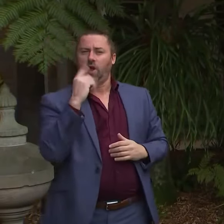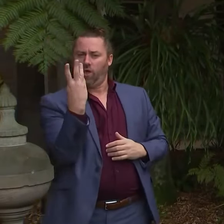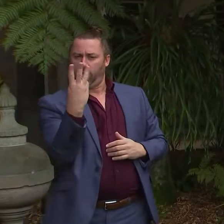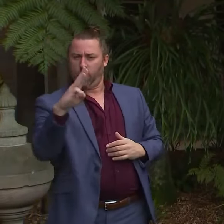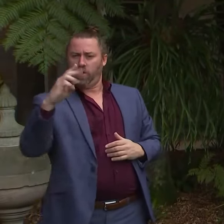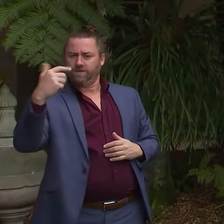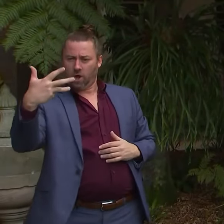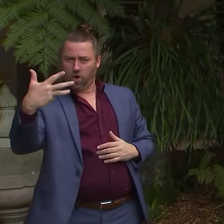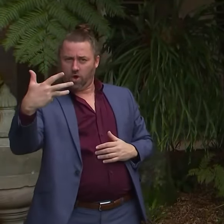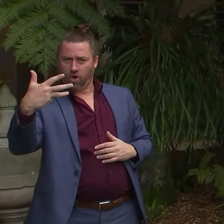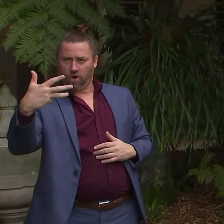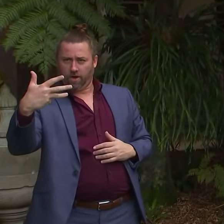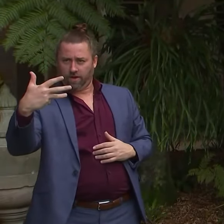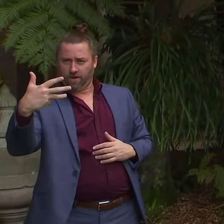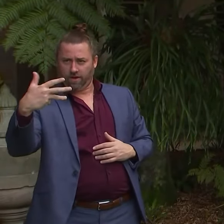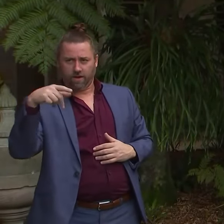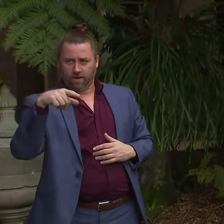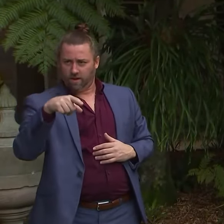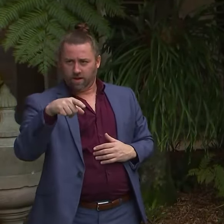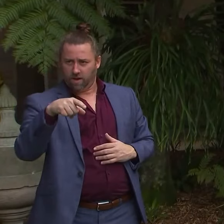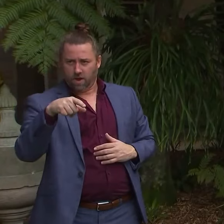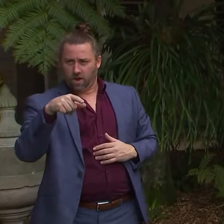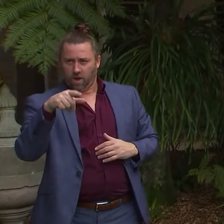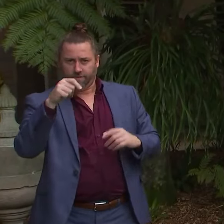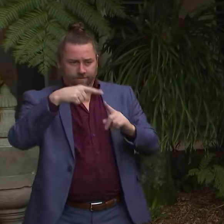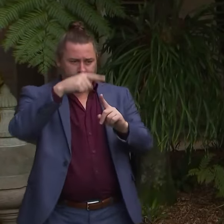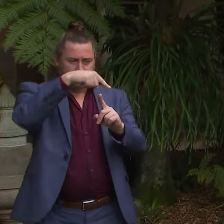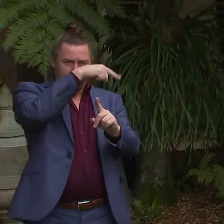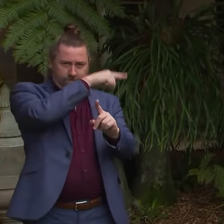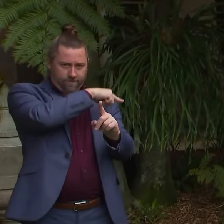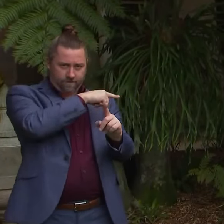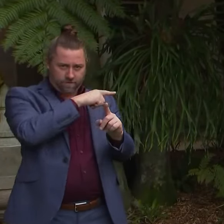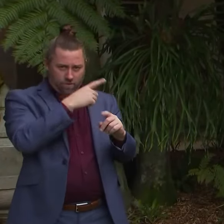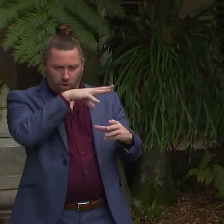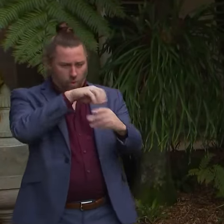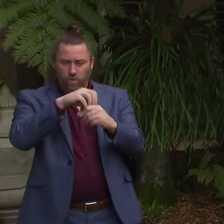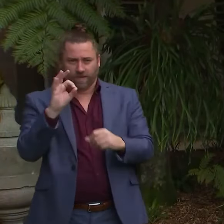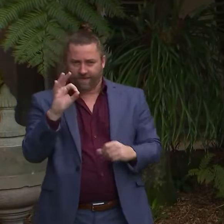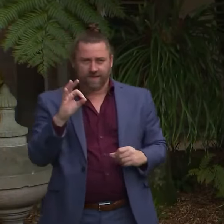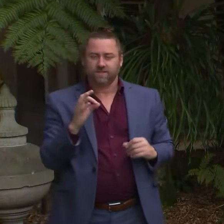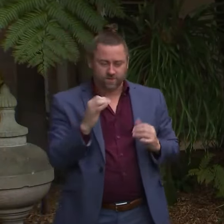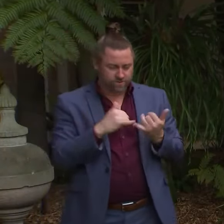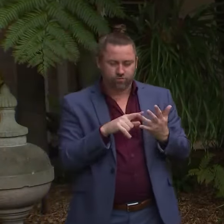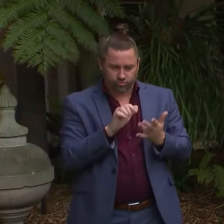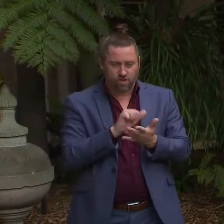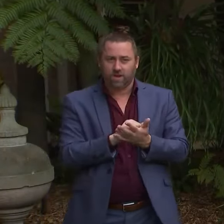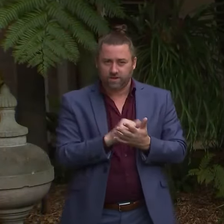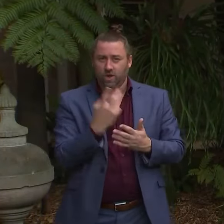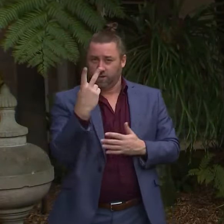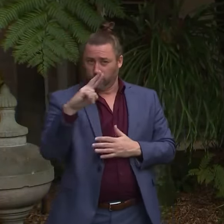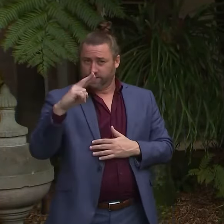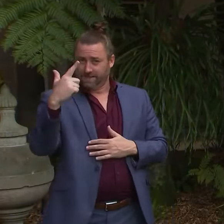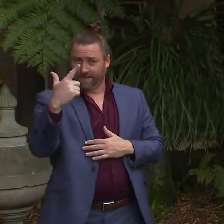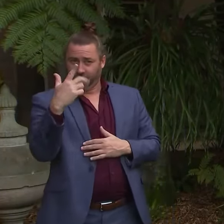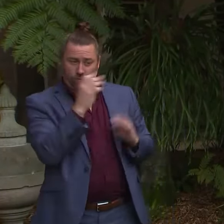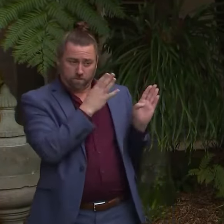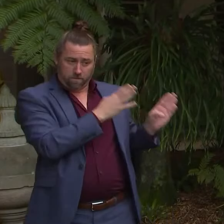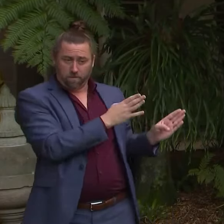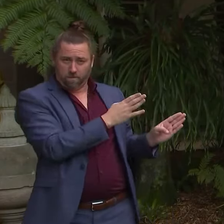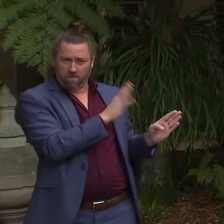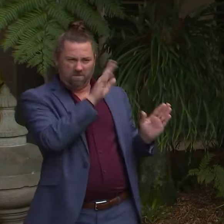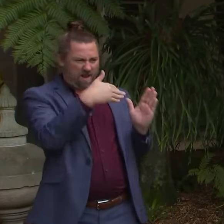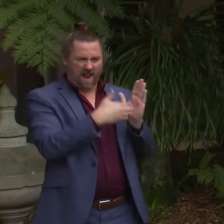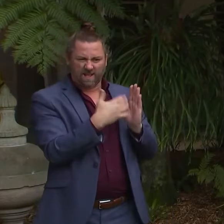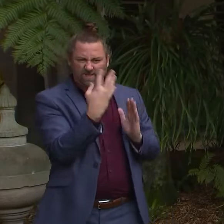today does not include any year on the previous record? No, no. there were 27 that have arrived, that,